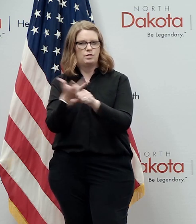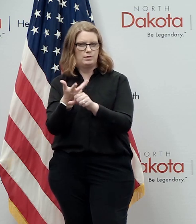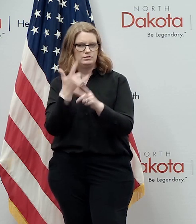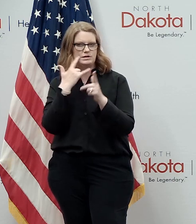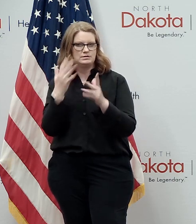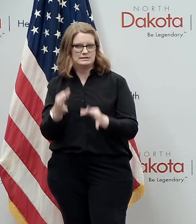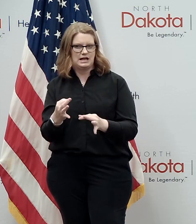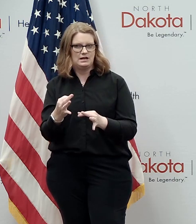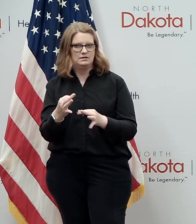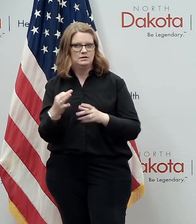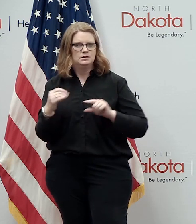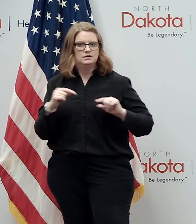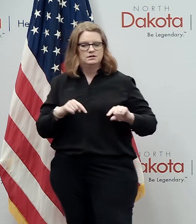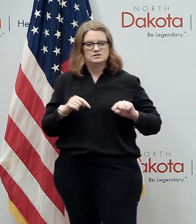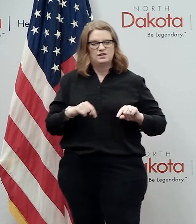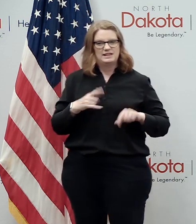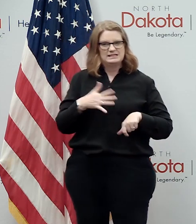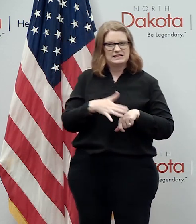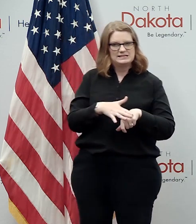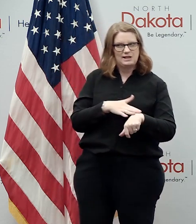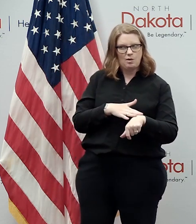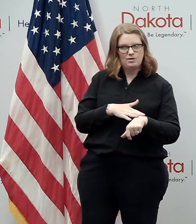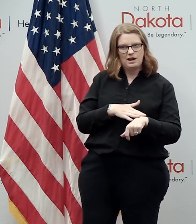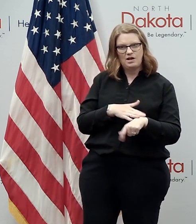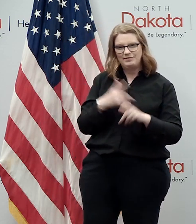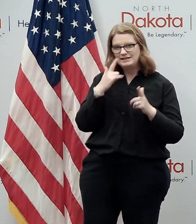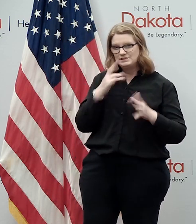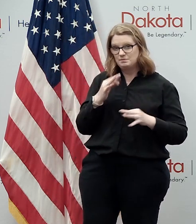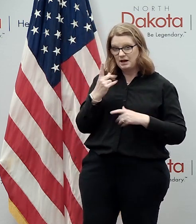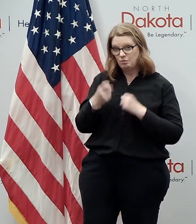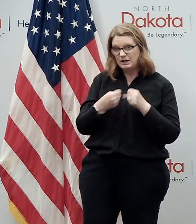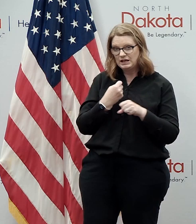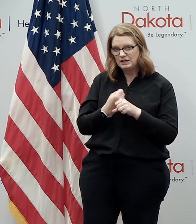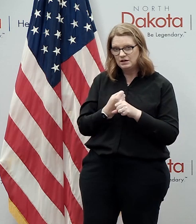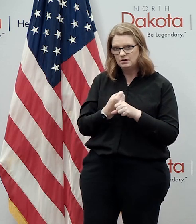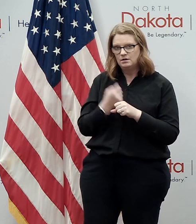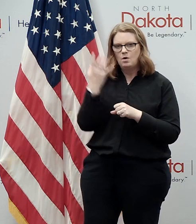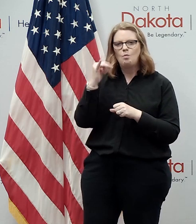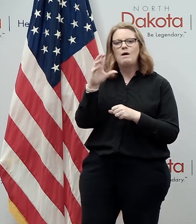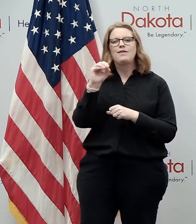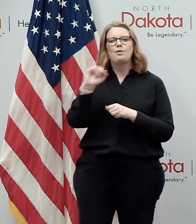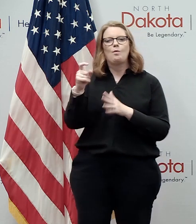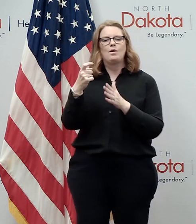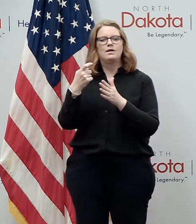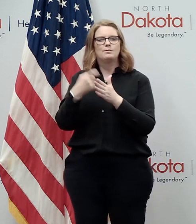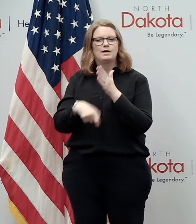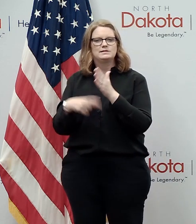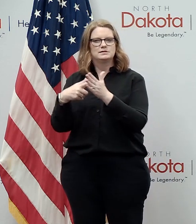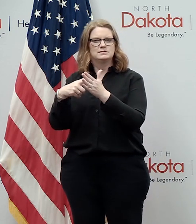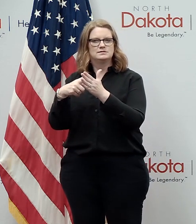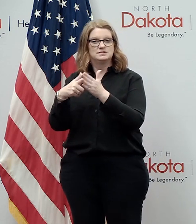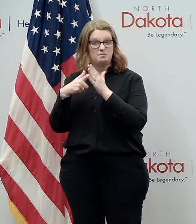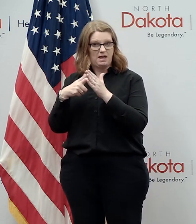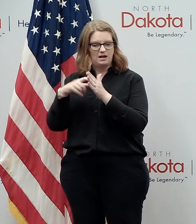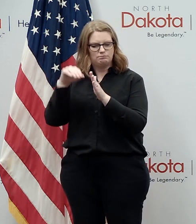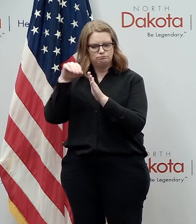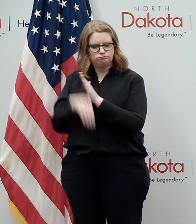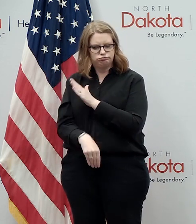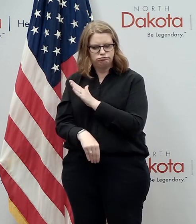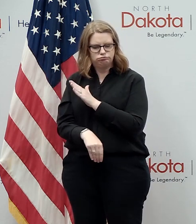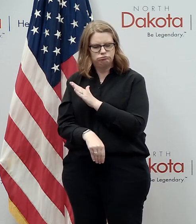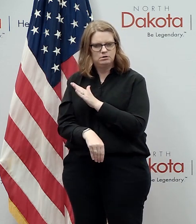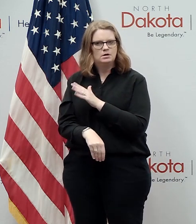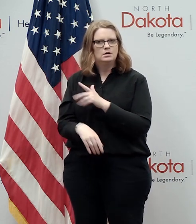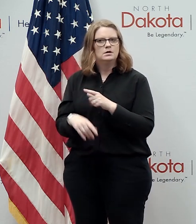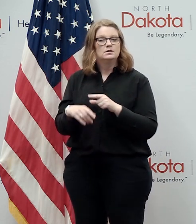actually slowed down that decision maybe by a year because of the demand collapse uh by the the majors that would make that kind of capital but i